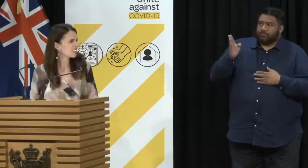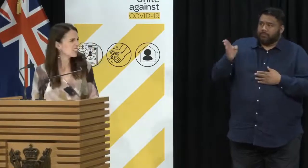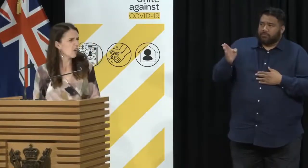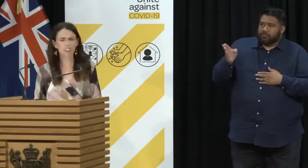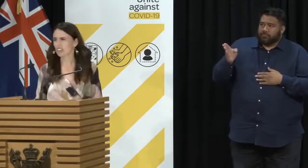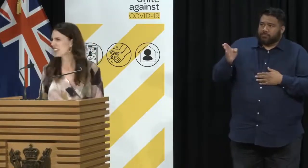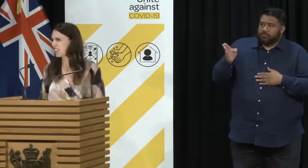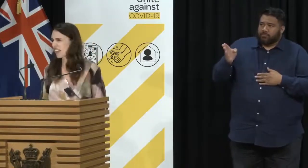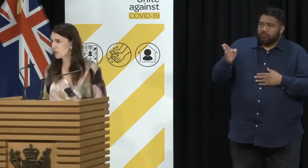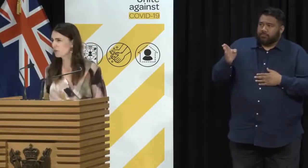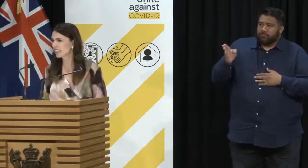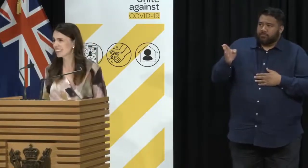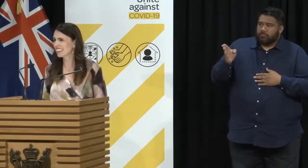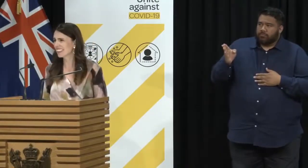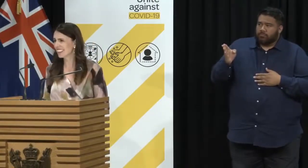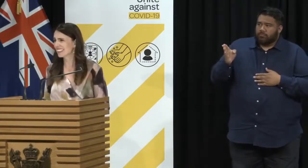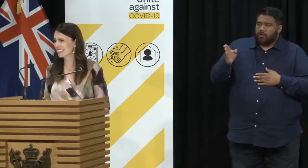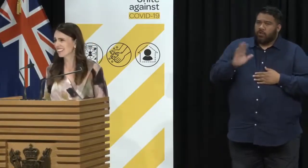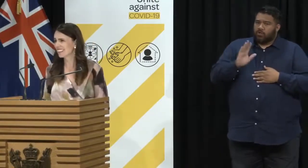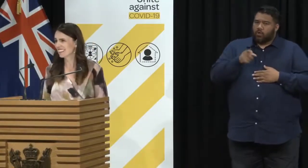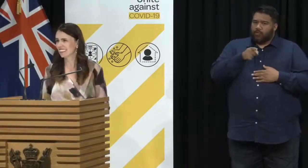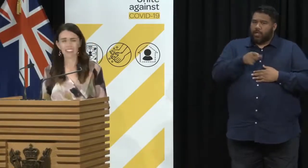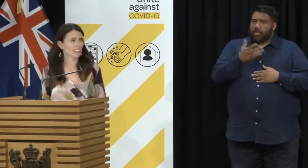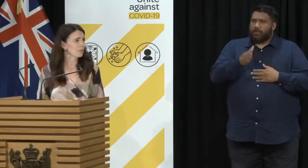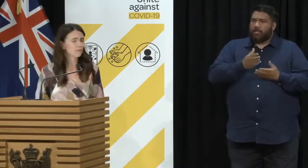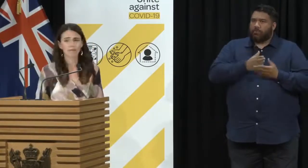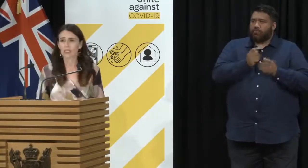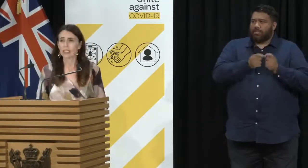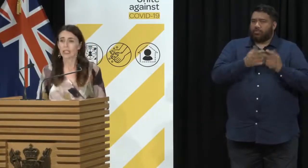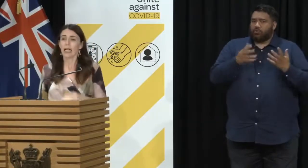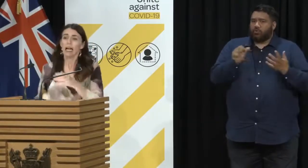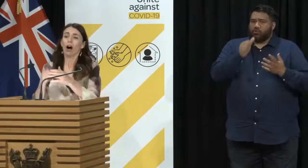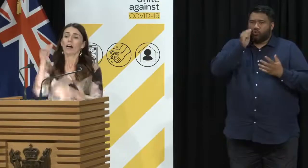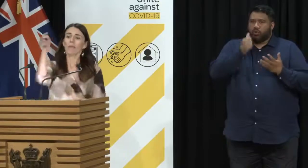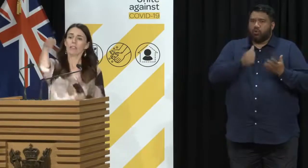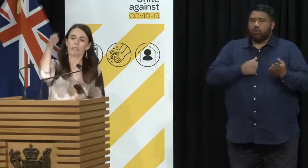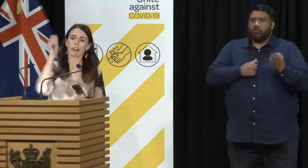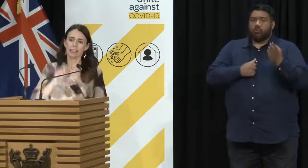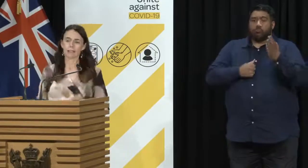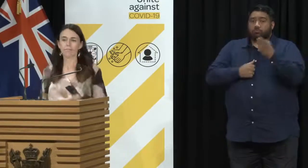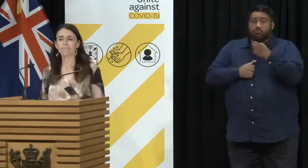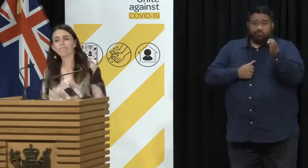this question? No, I don't think so. They ultimately did get a test. Yeah. I'll come in this front.